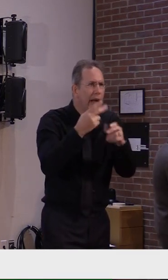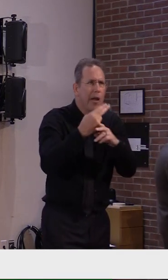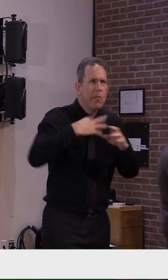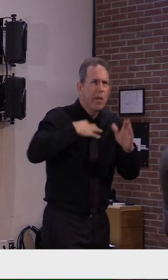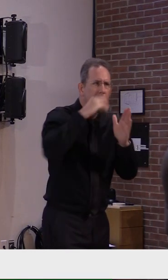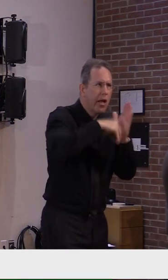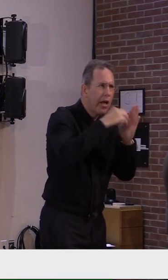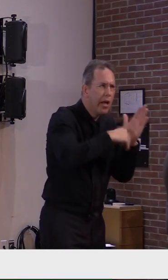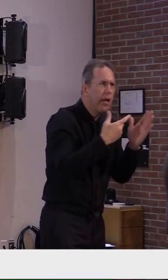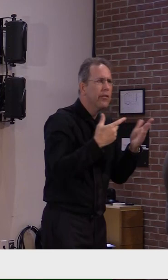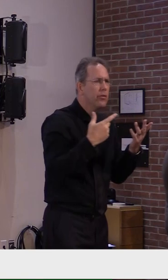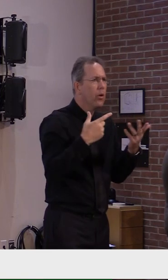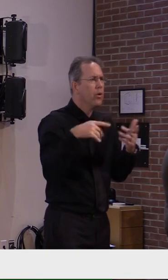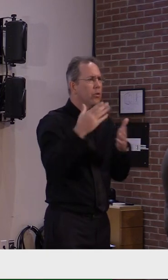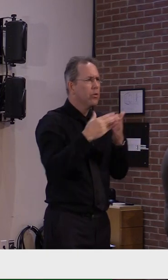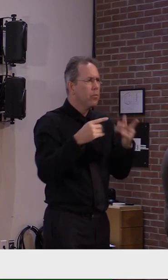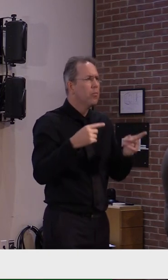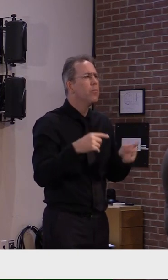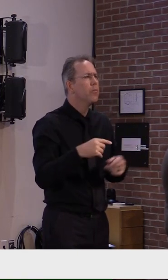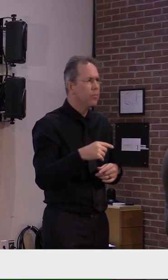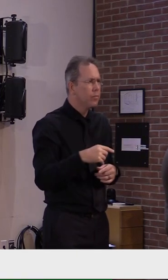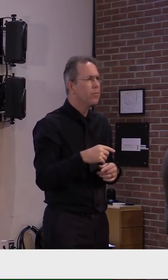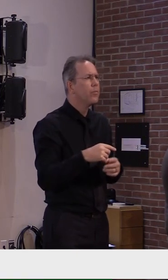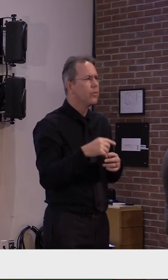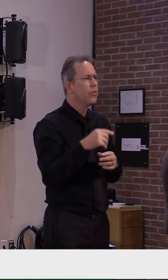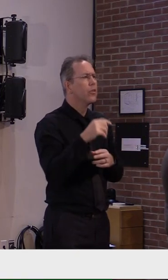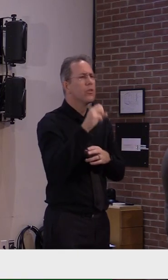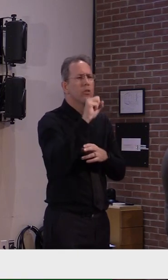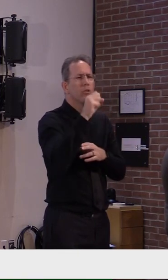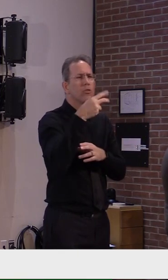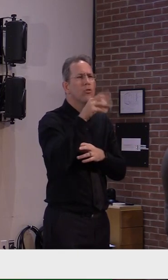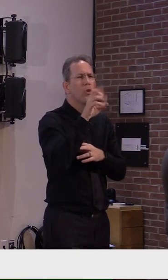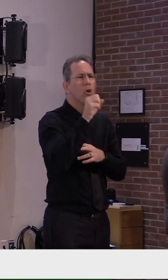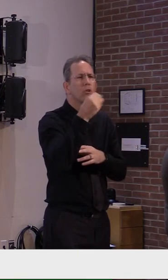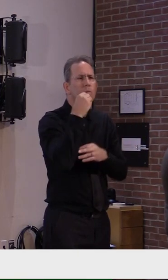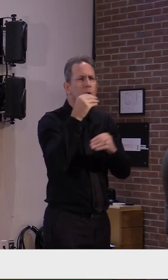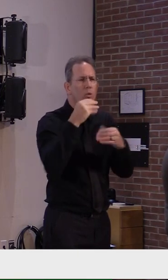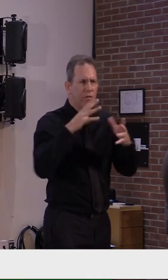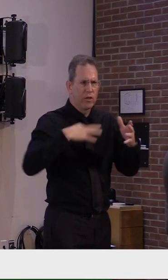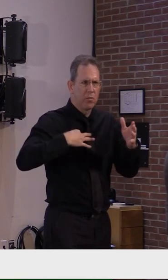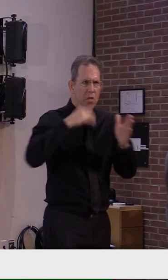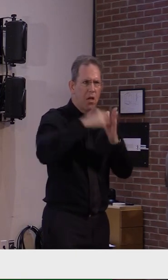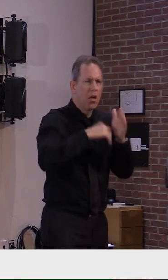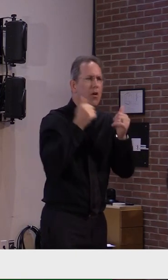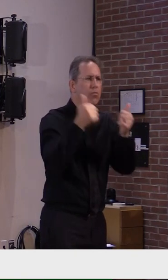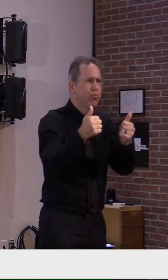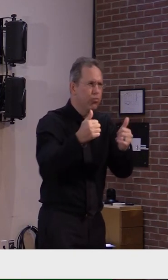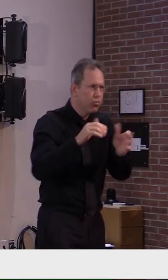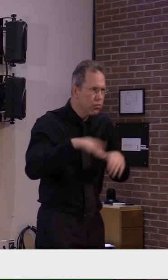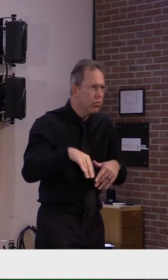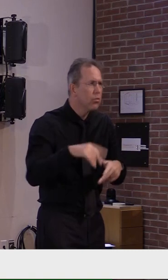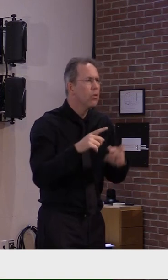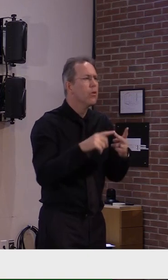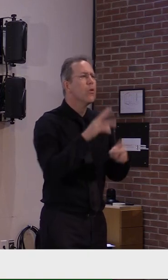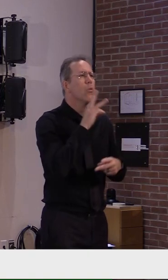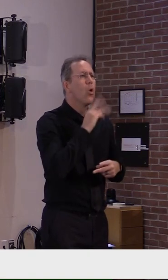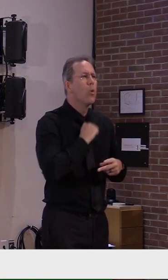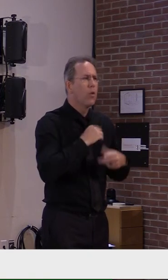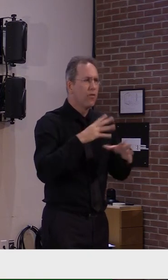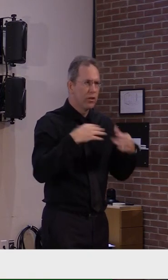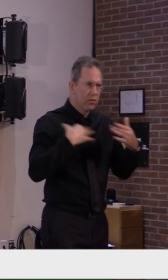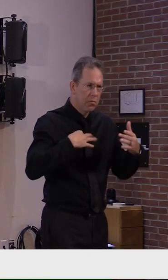was a big one outstanding. We received just the beginning of the press conference an application from Walmart, which was another one that was